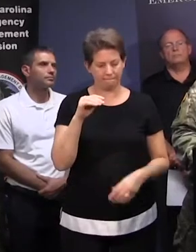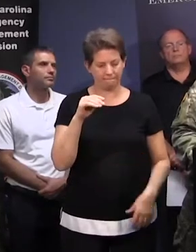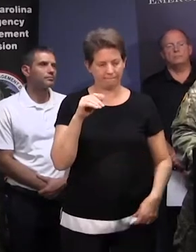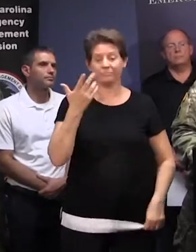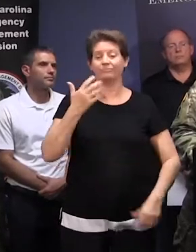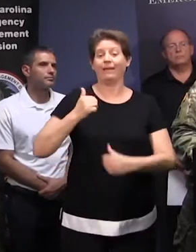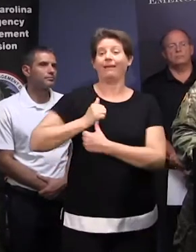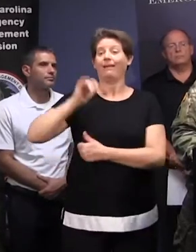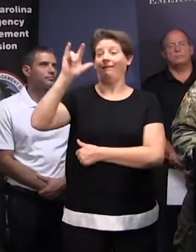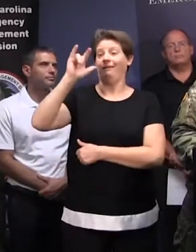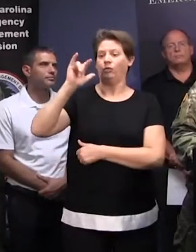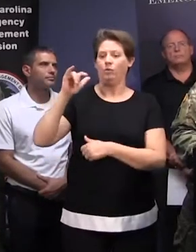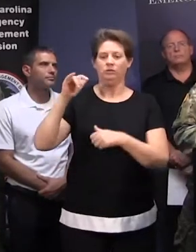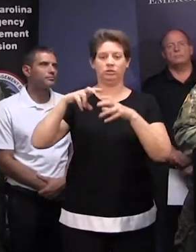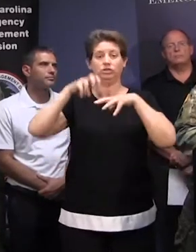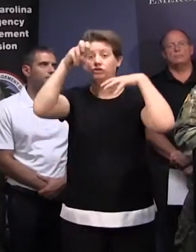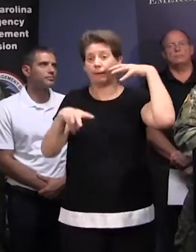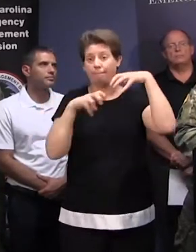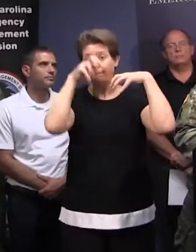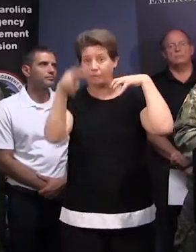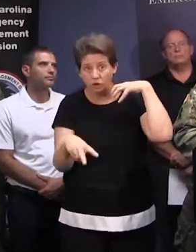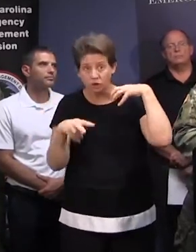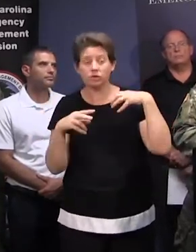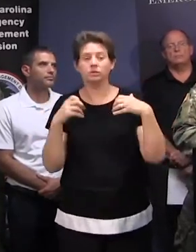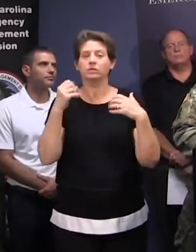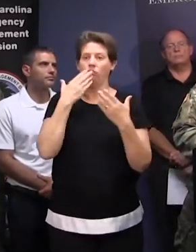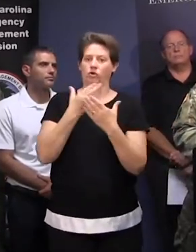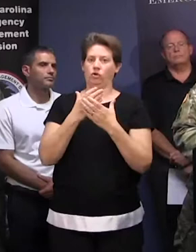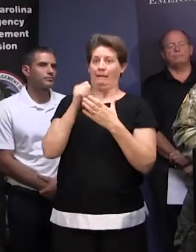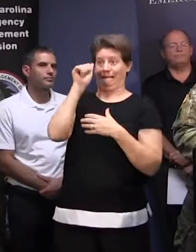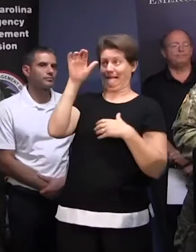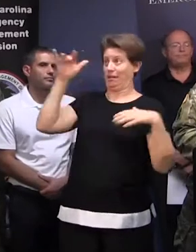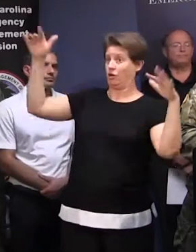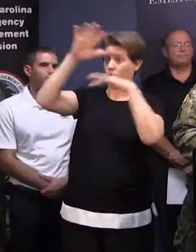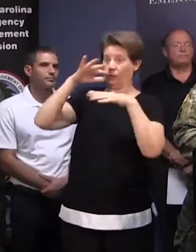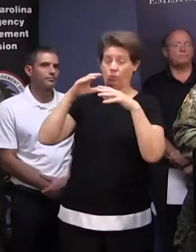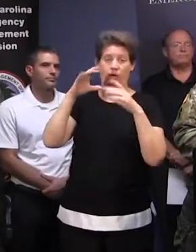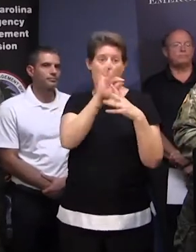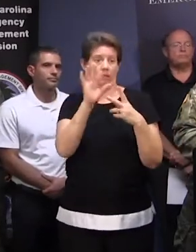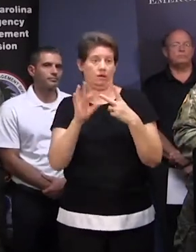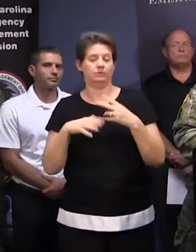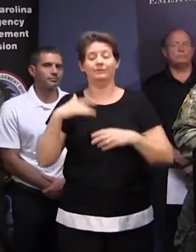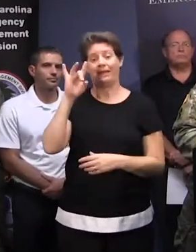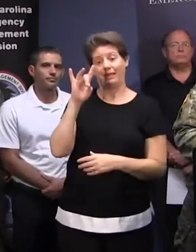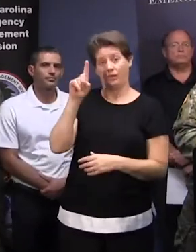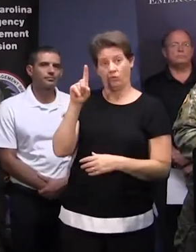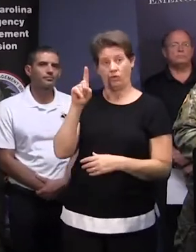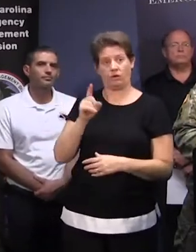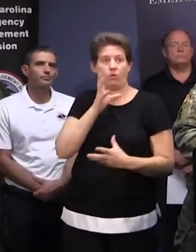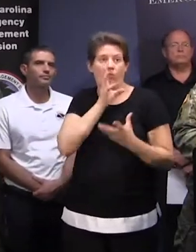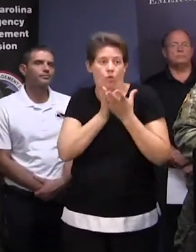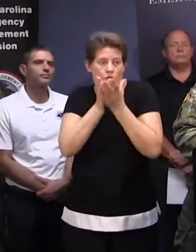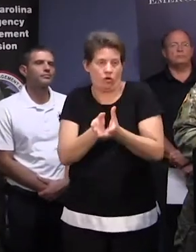Force power jumpers. So we're good on the aerial piece, and we have 81 high-water vehicles allocated out to